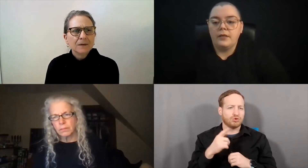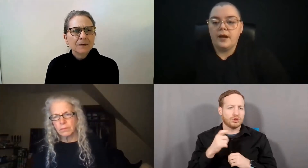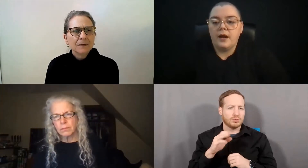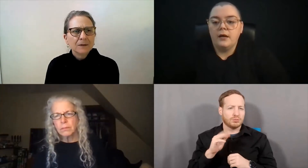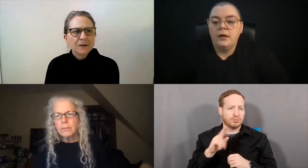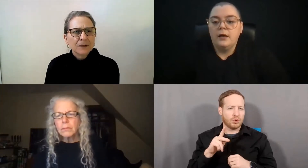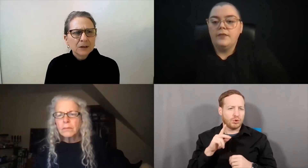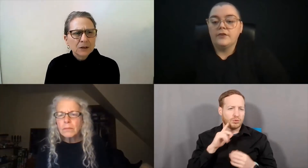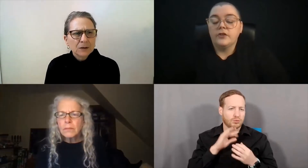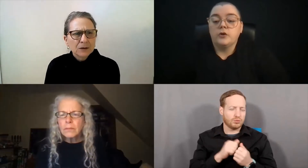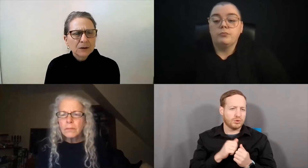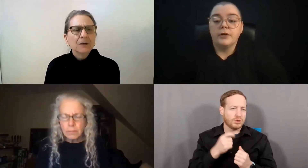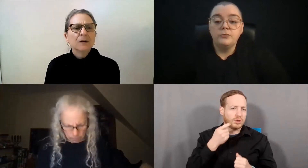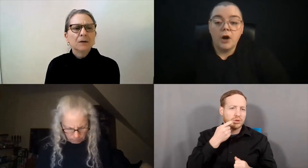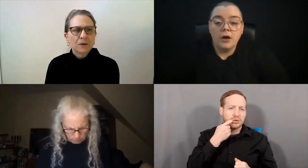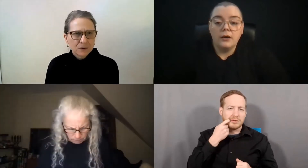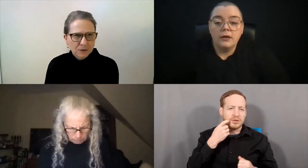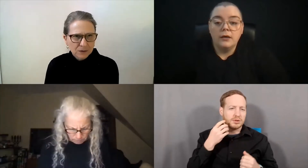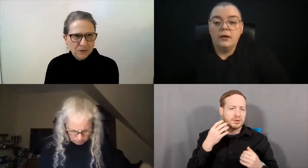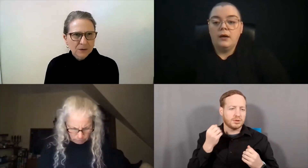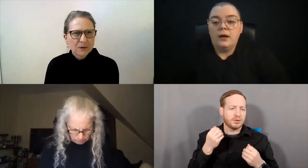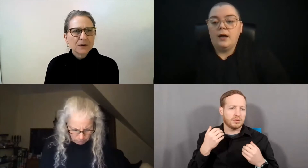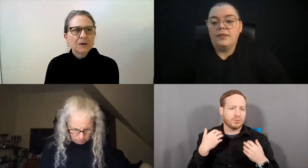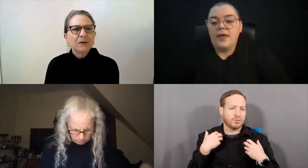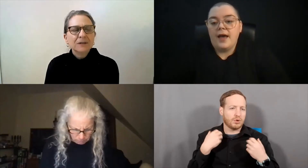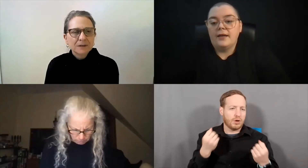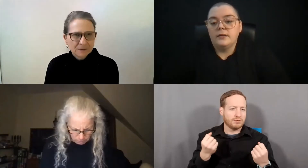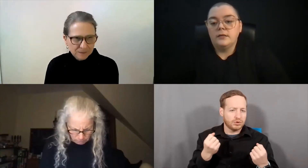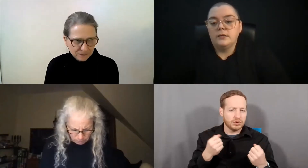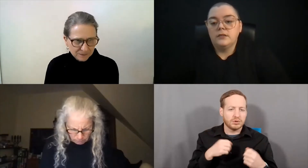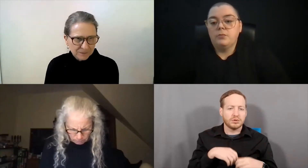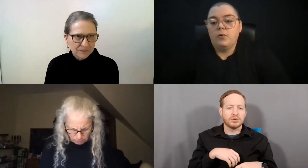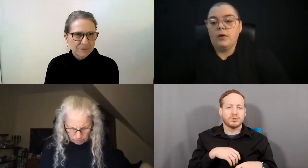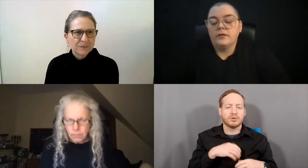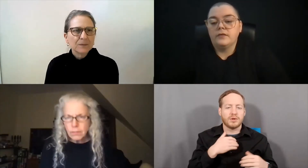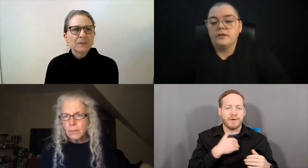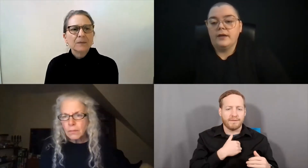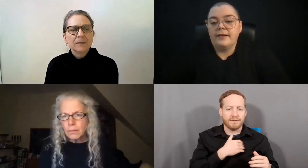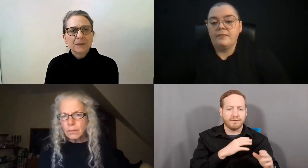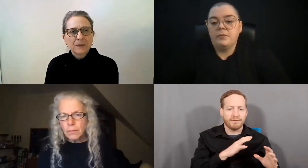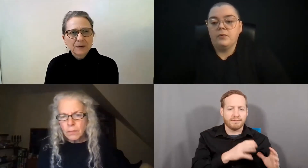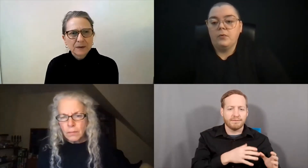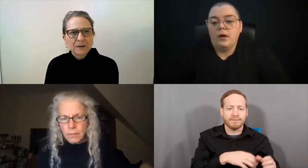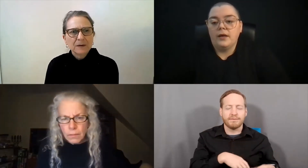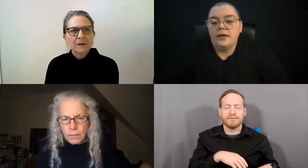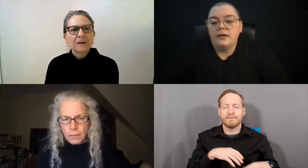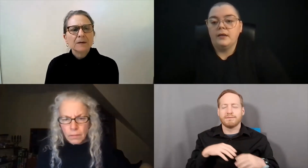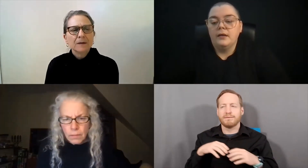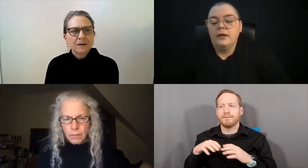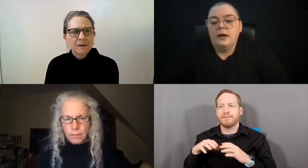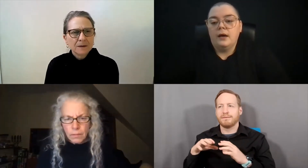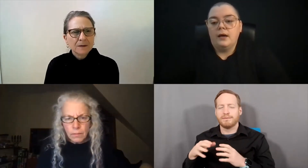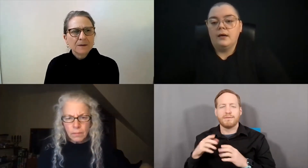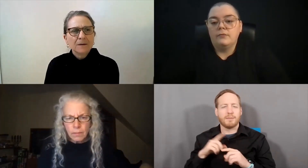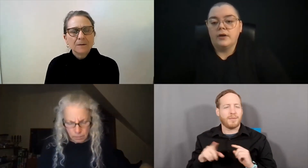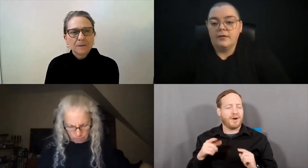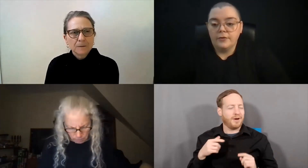work there. There's also Bridgemark that supports deaf people who are in